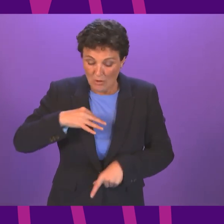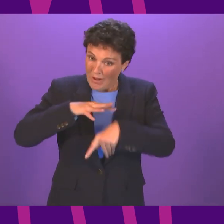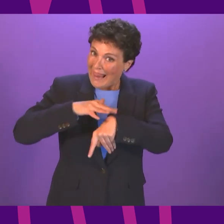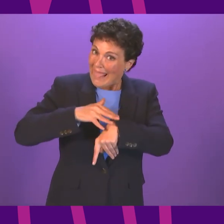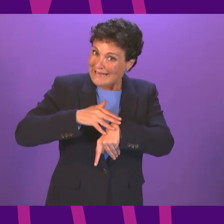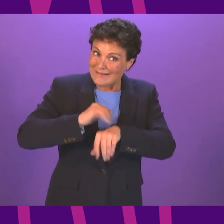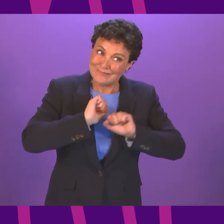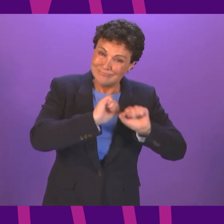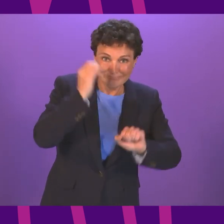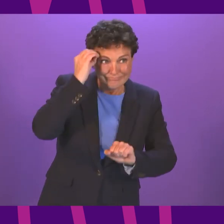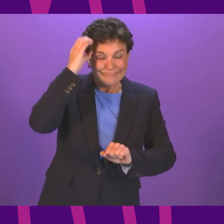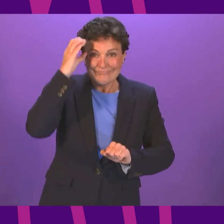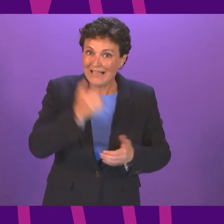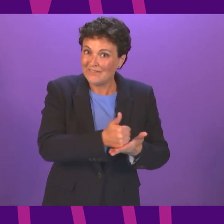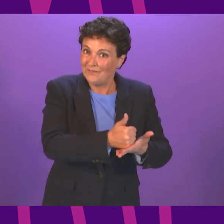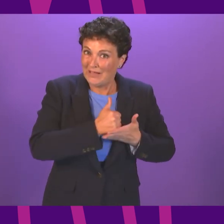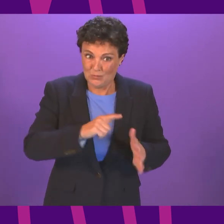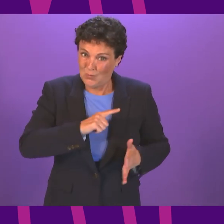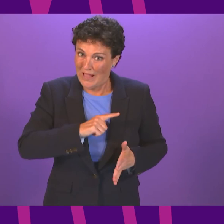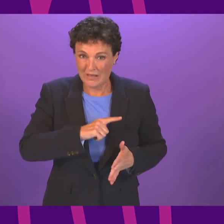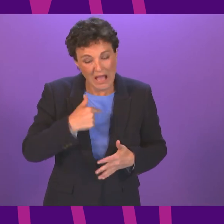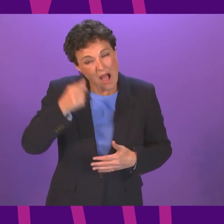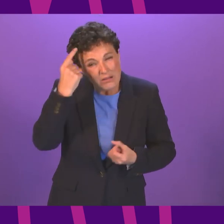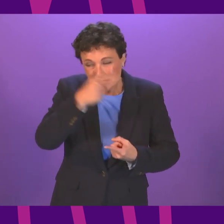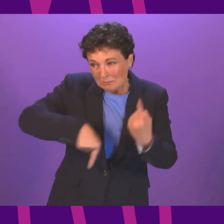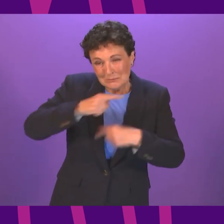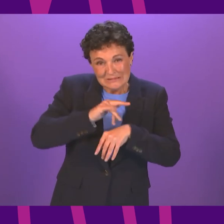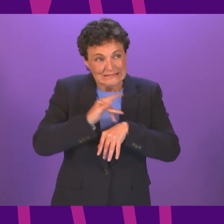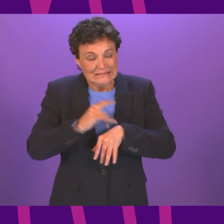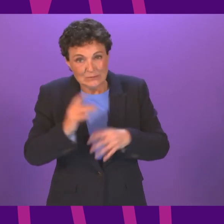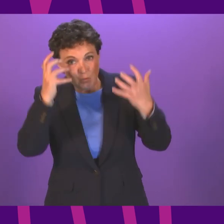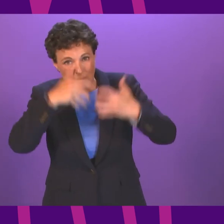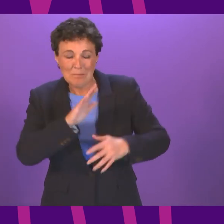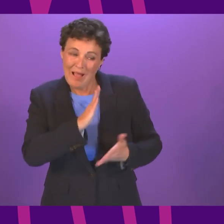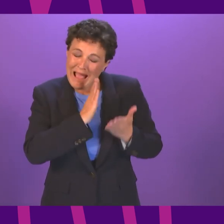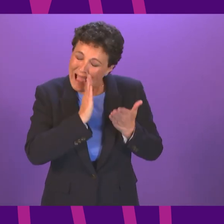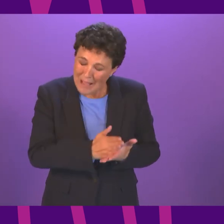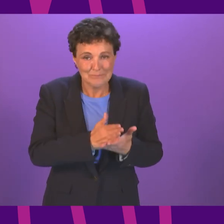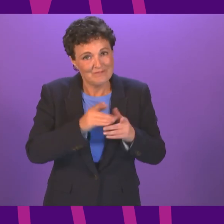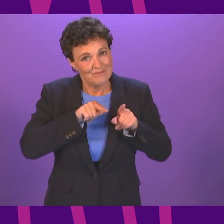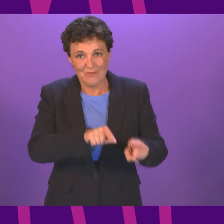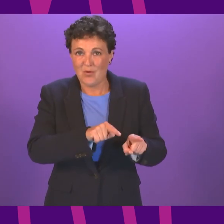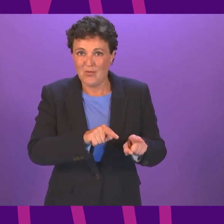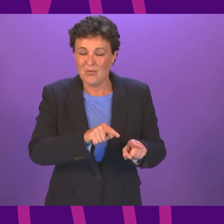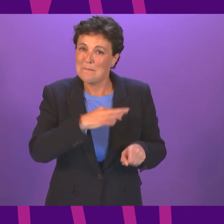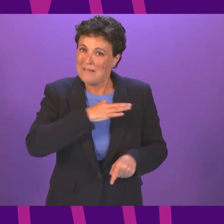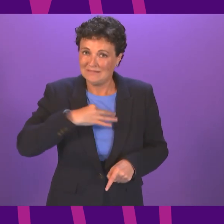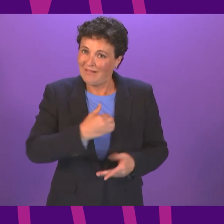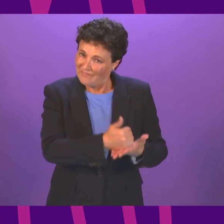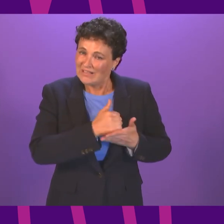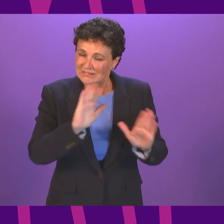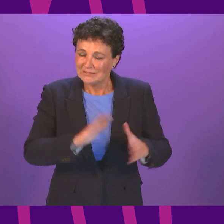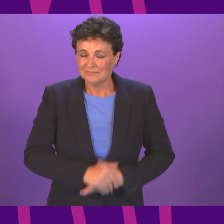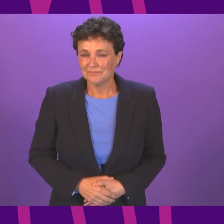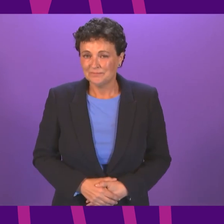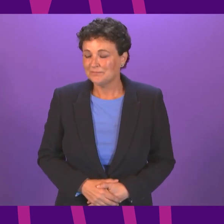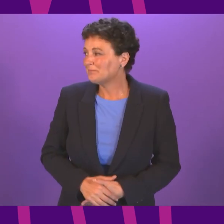confidence and some of the sensitivities and concerns that people have around these issues. Stuart McMillan, be followed by Tess White. Thank you very